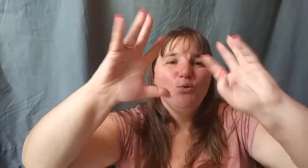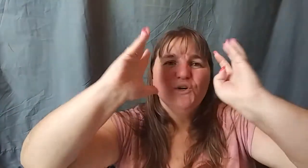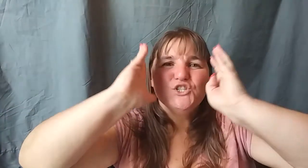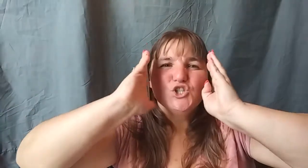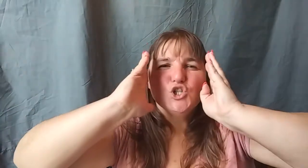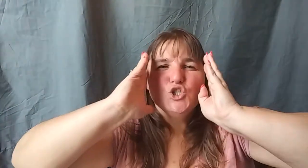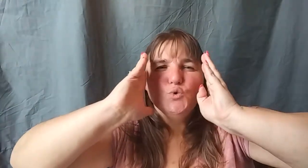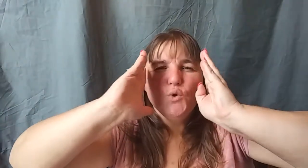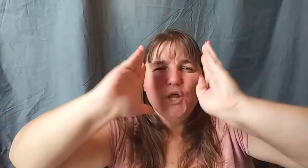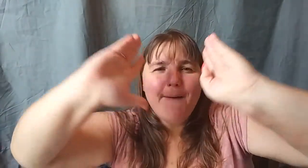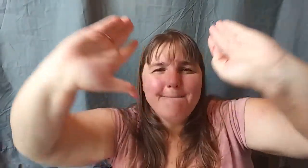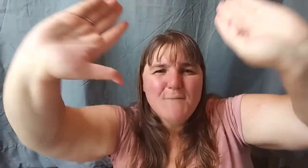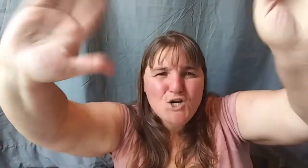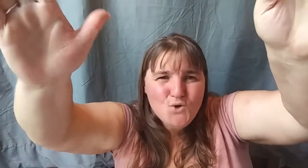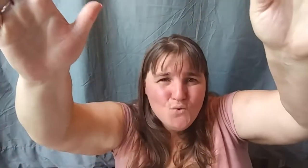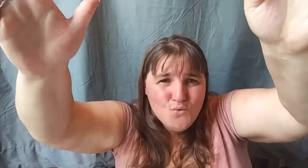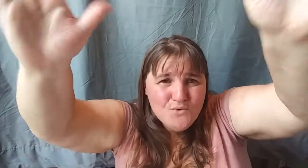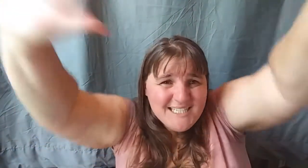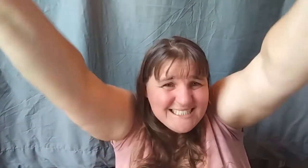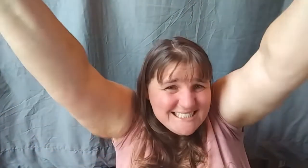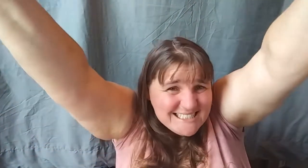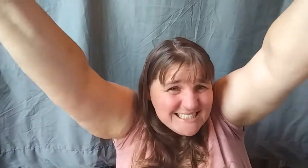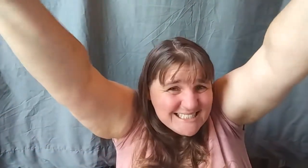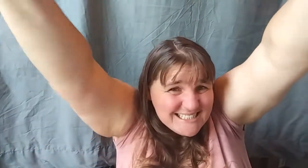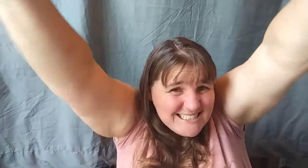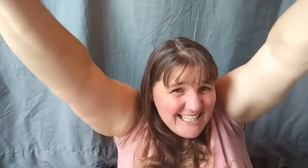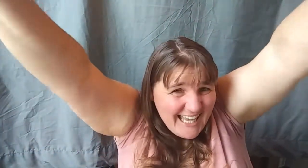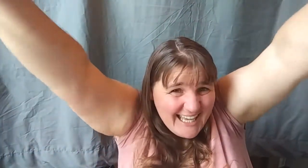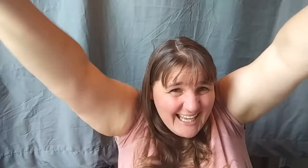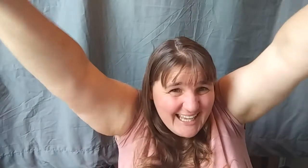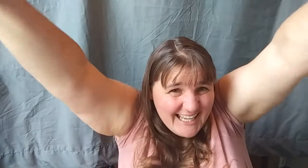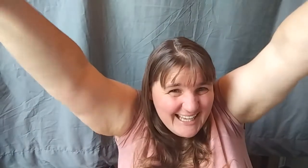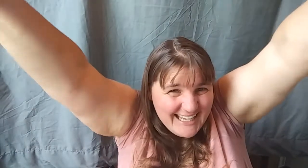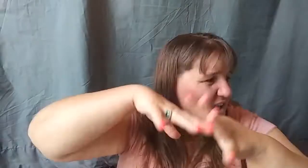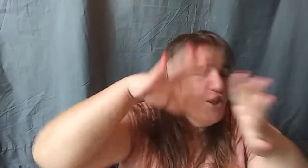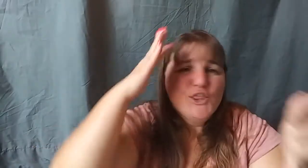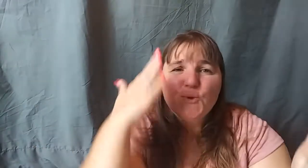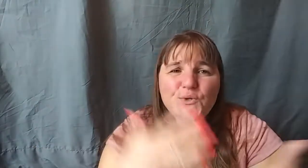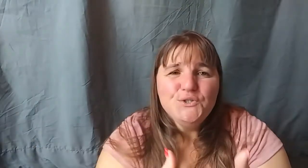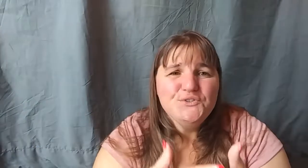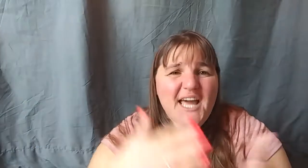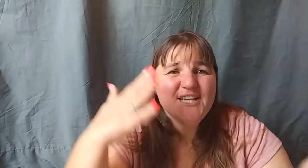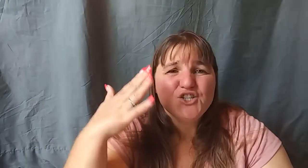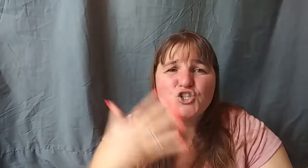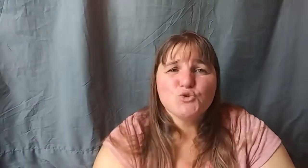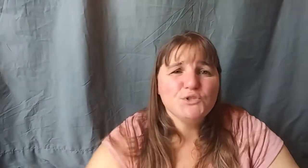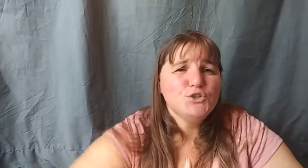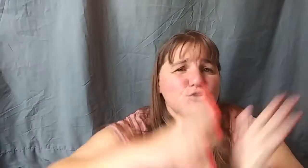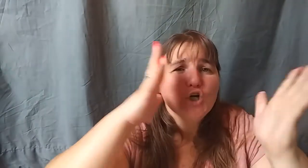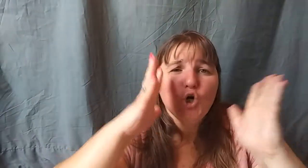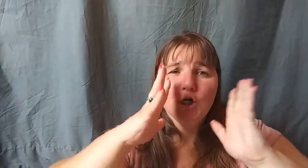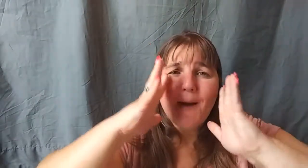to the moon. Yay! Thrilled as thrilled could be.